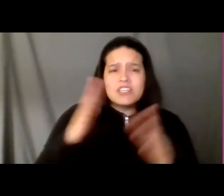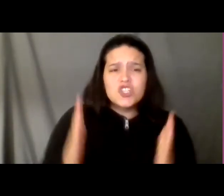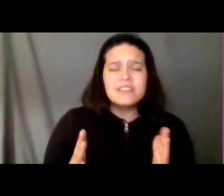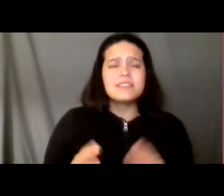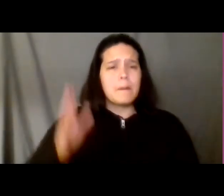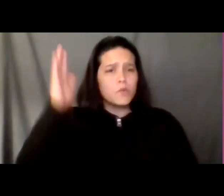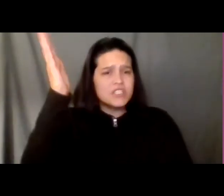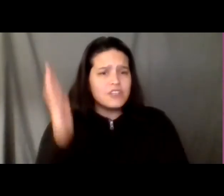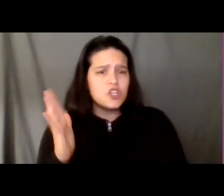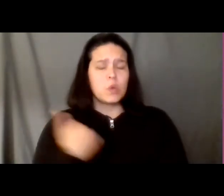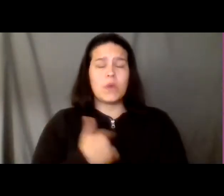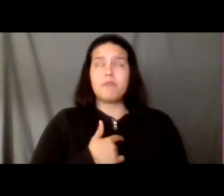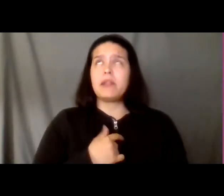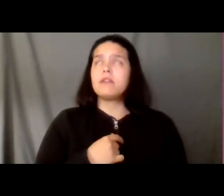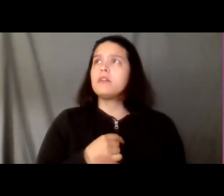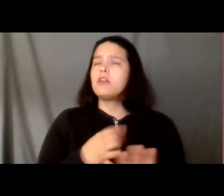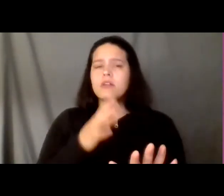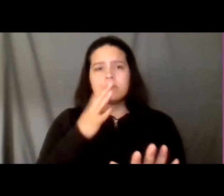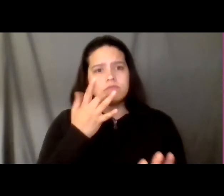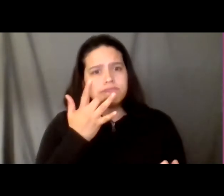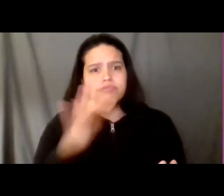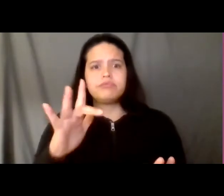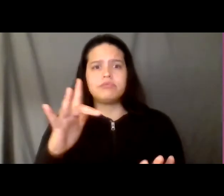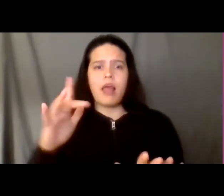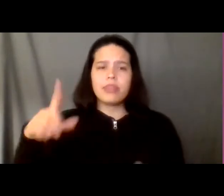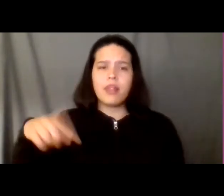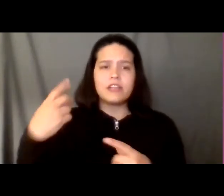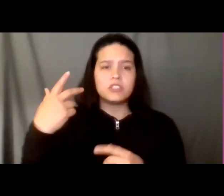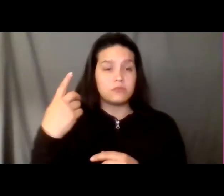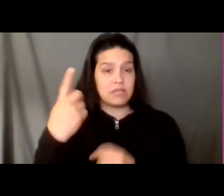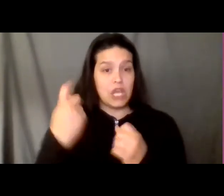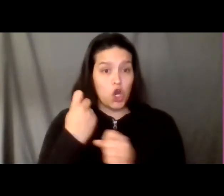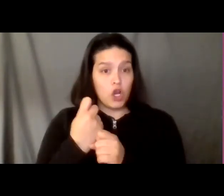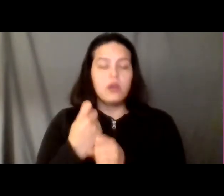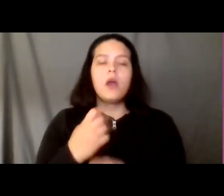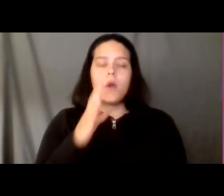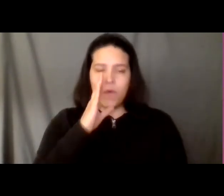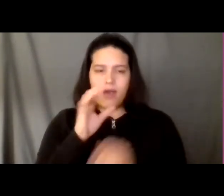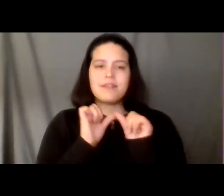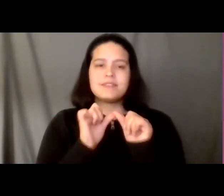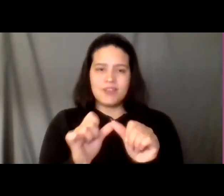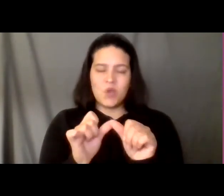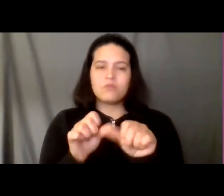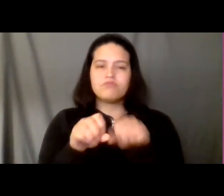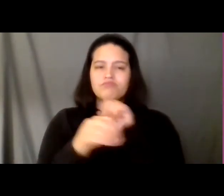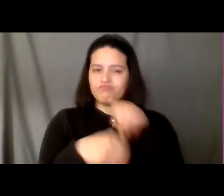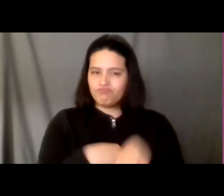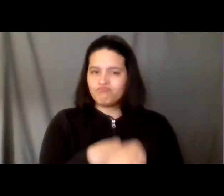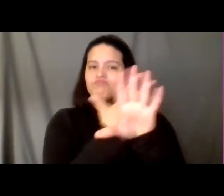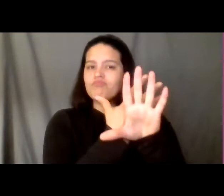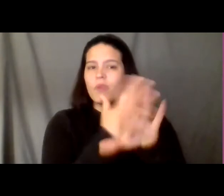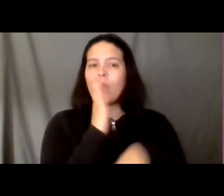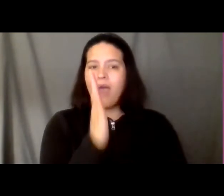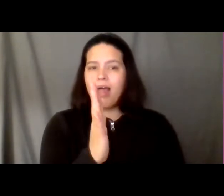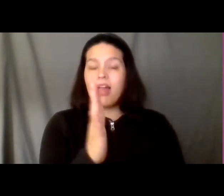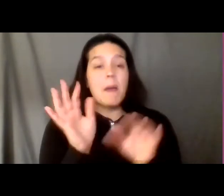for the last year uh to have through and we shall continue on with this because the most important thing for us is that